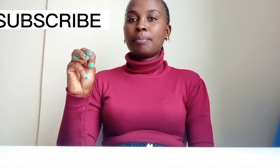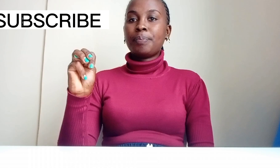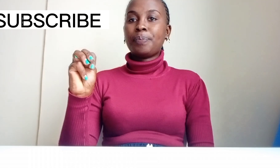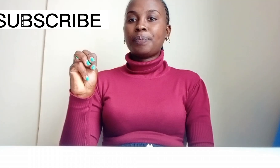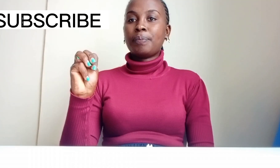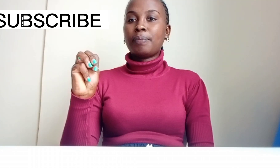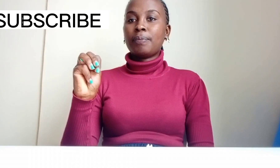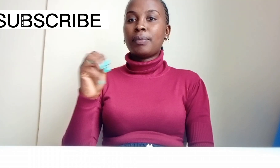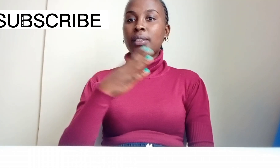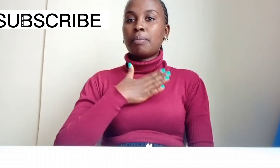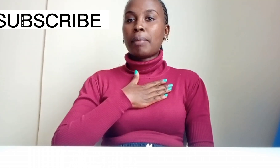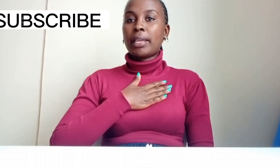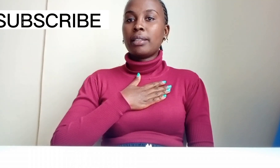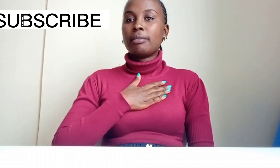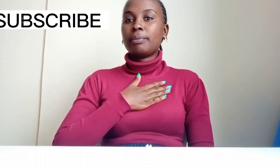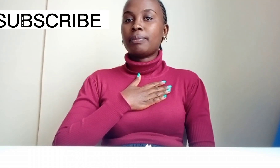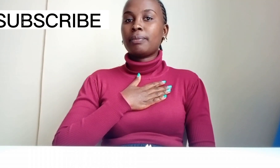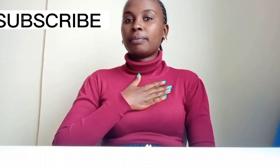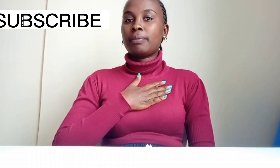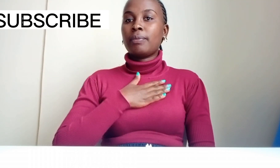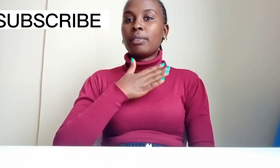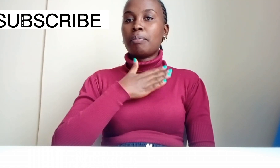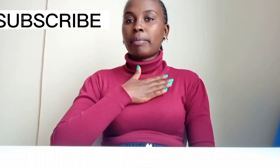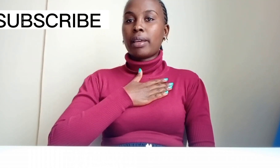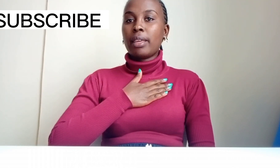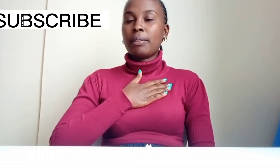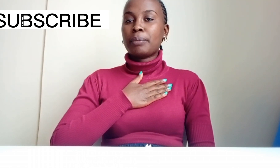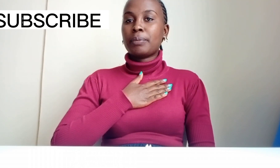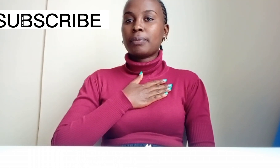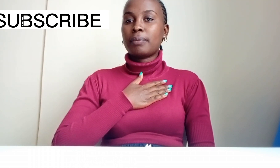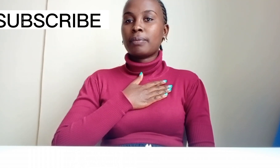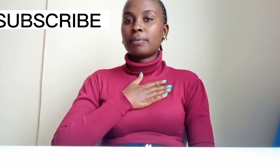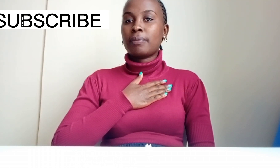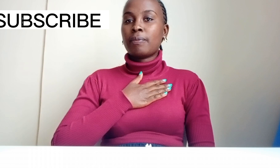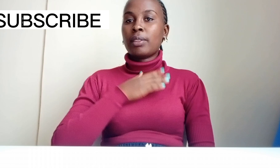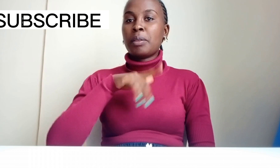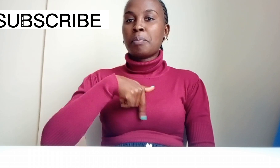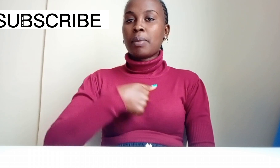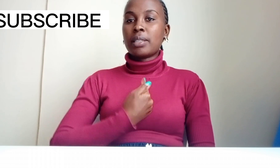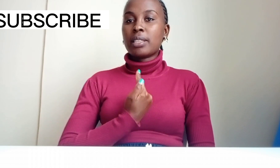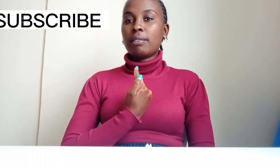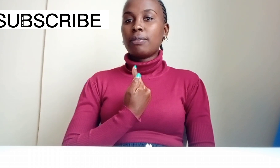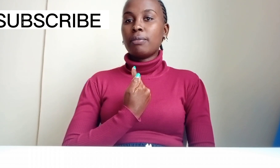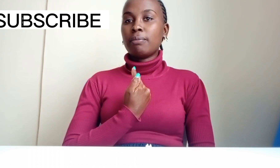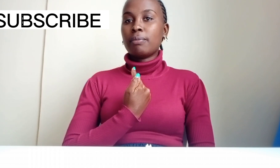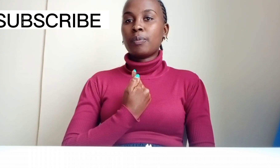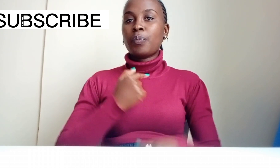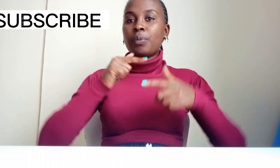mine mine mine my myself myself ourselves